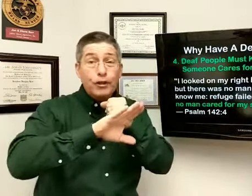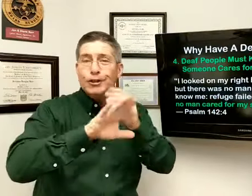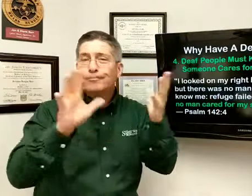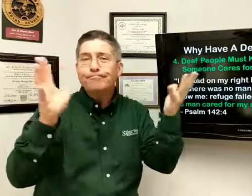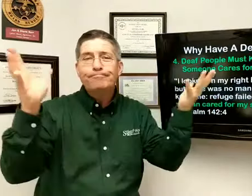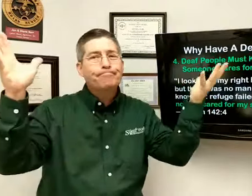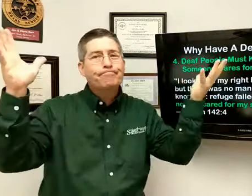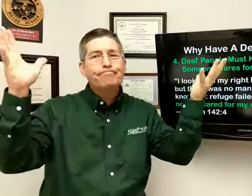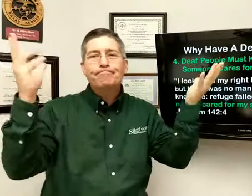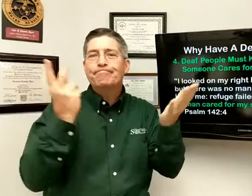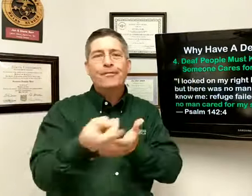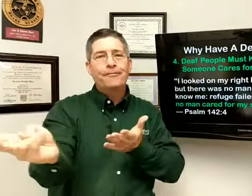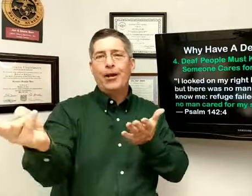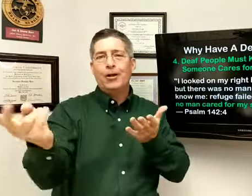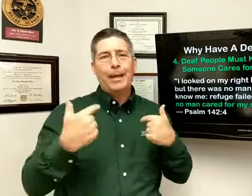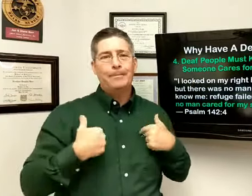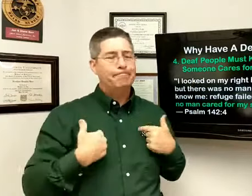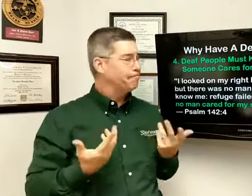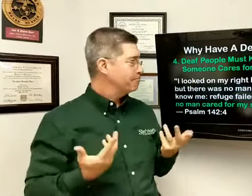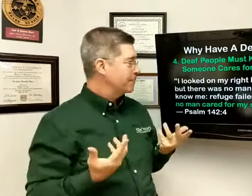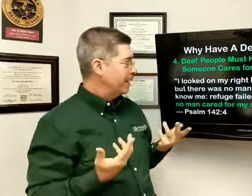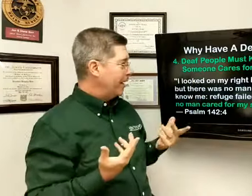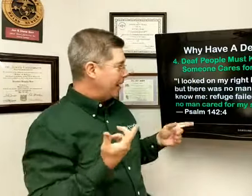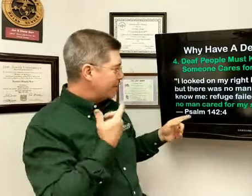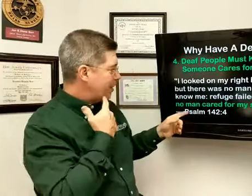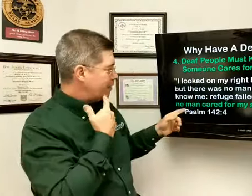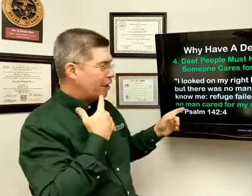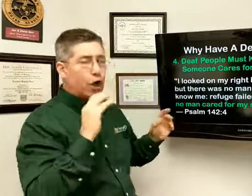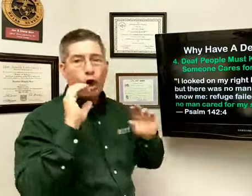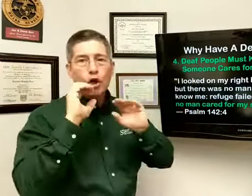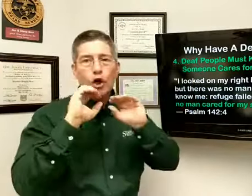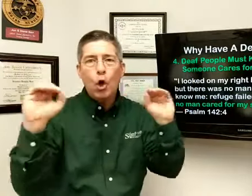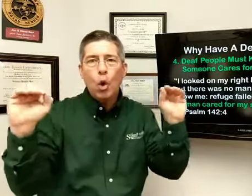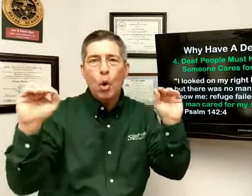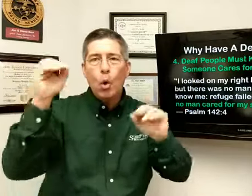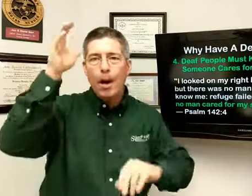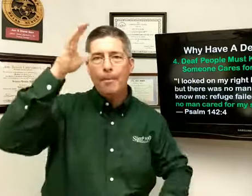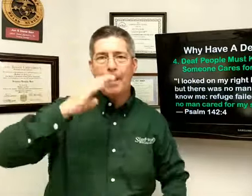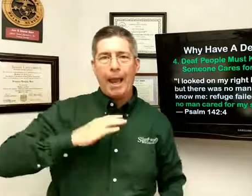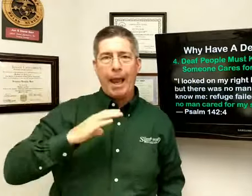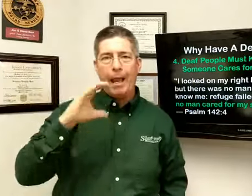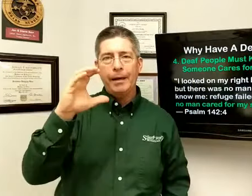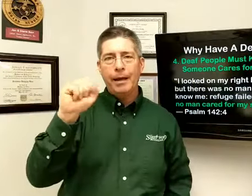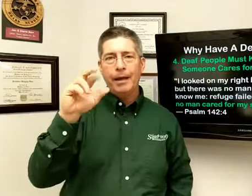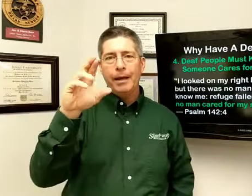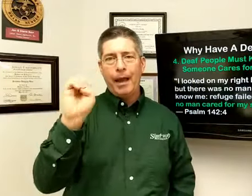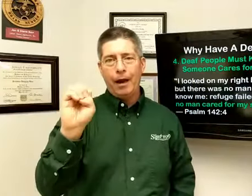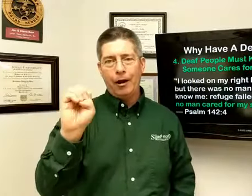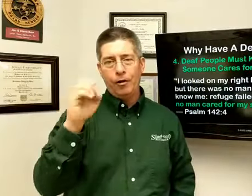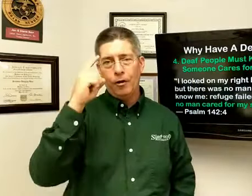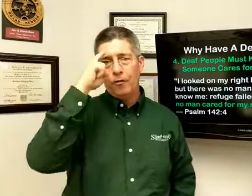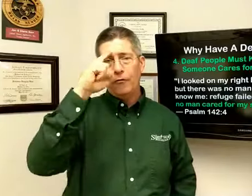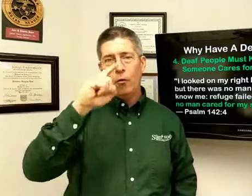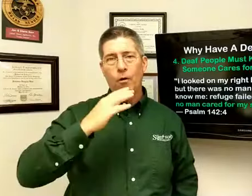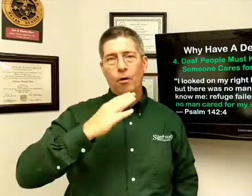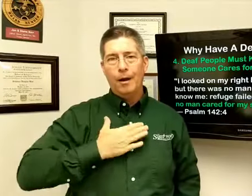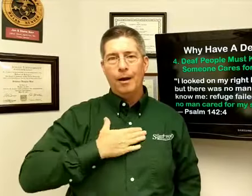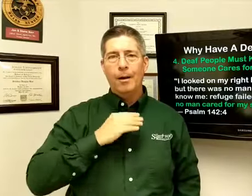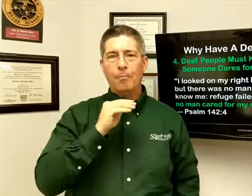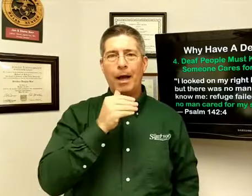Refuge failed me. And it says there, no man cared for my